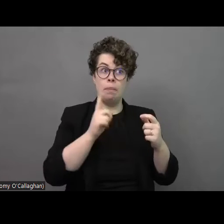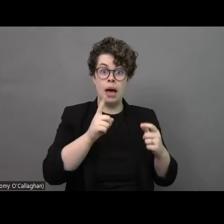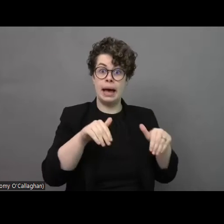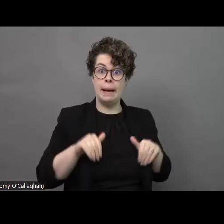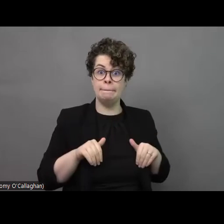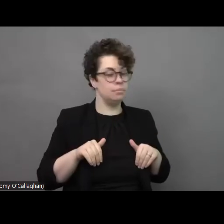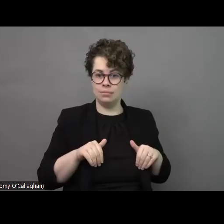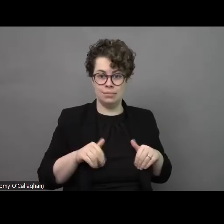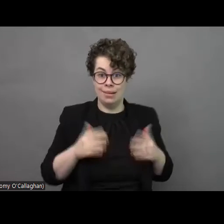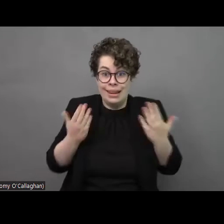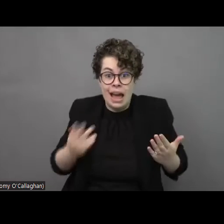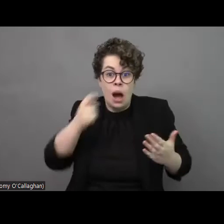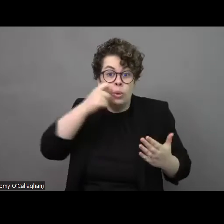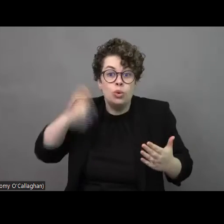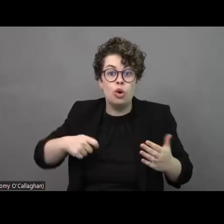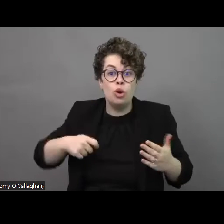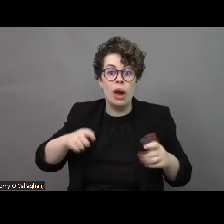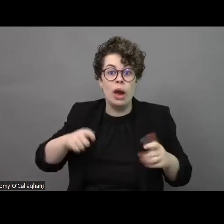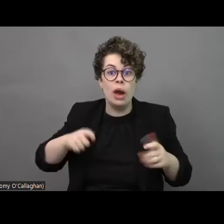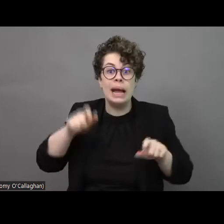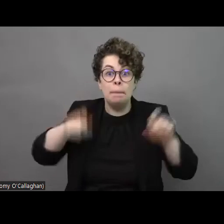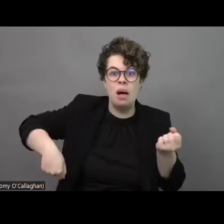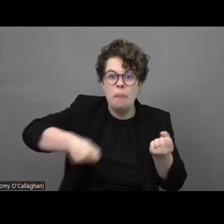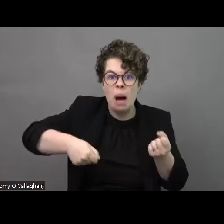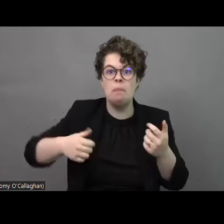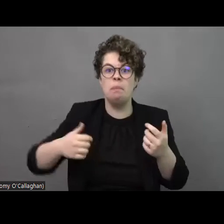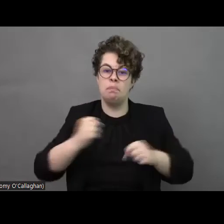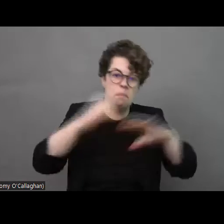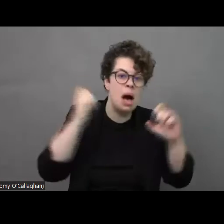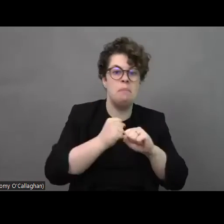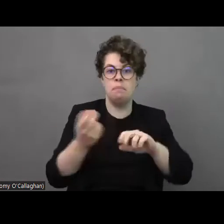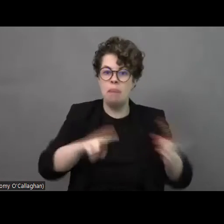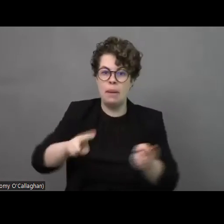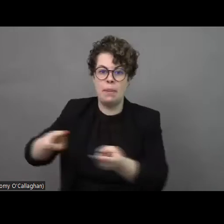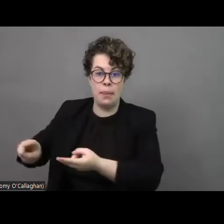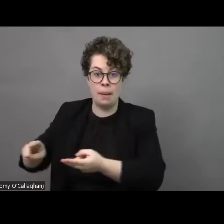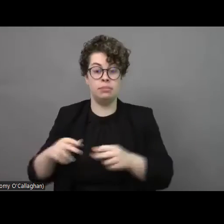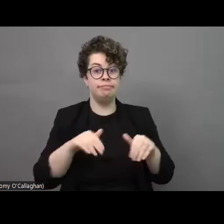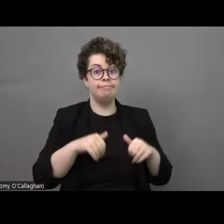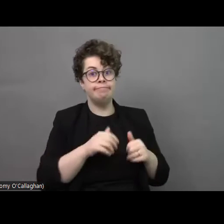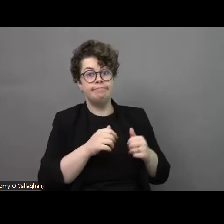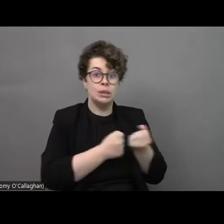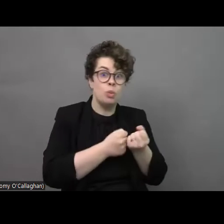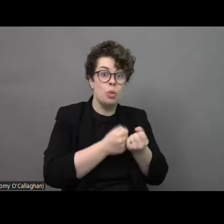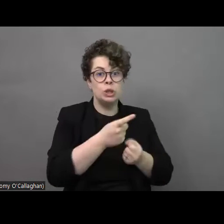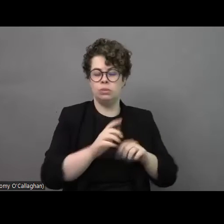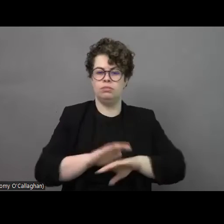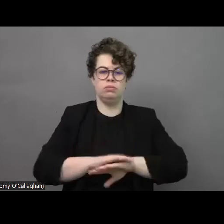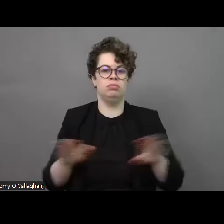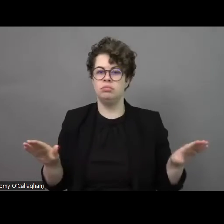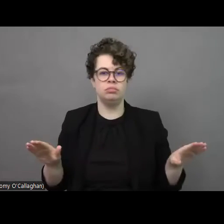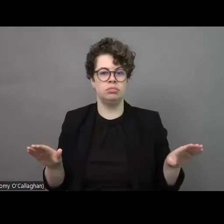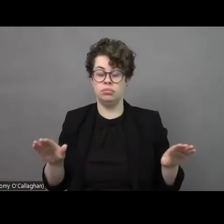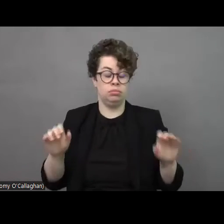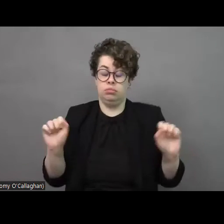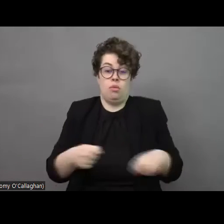murder of people. And the most vulnerable are persons with disabilities on the